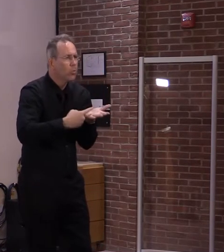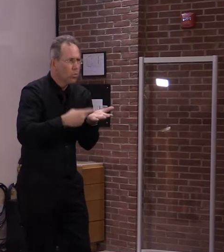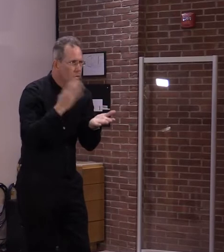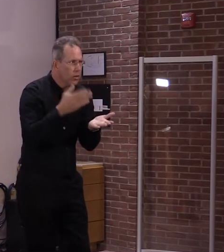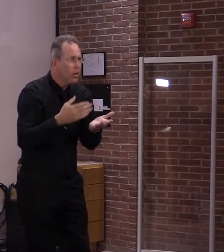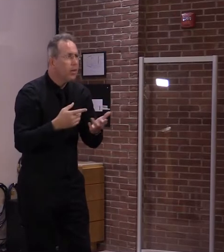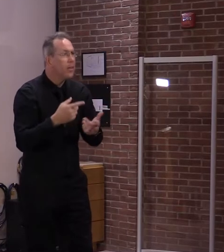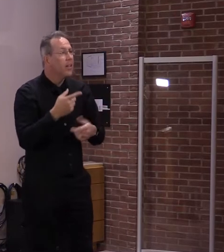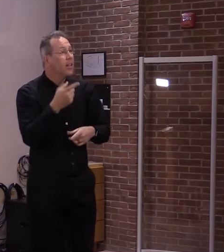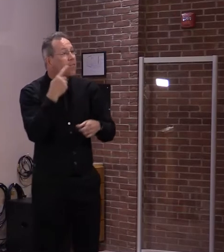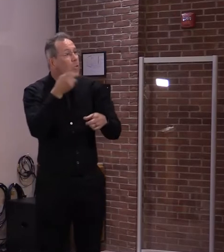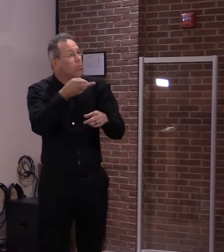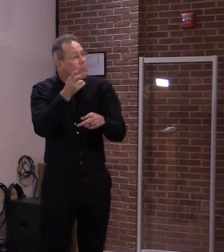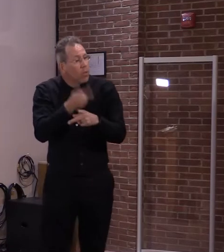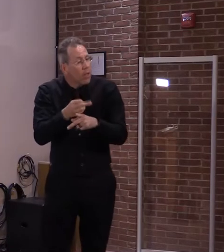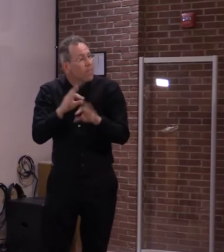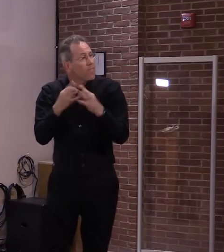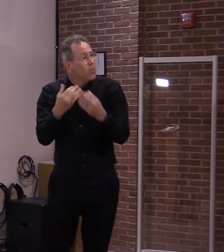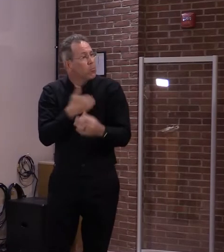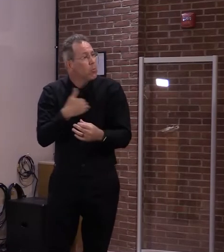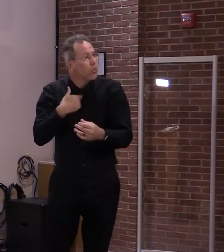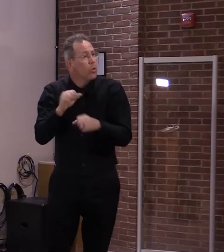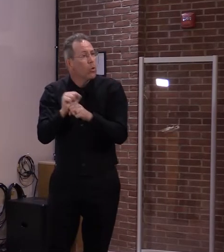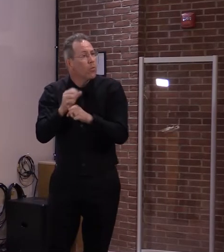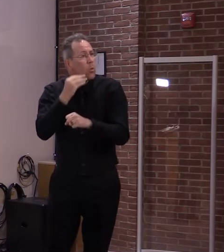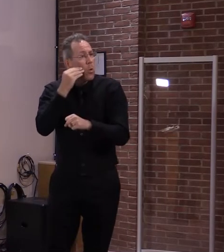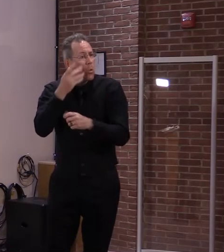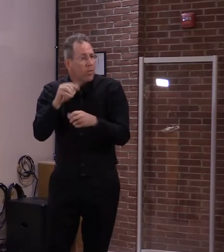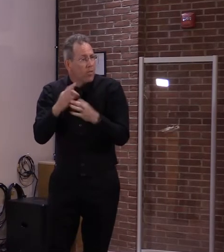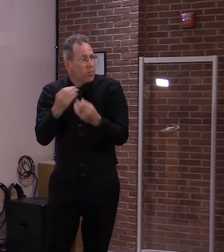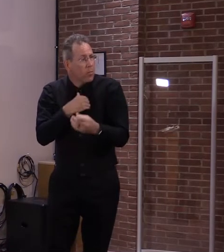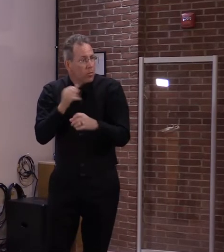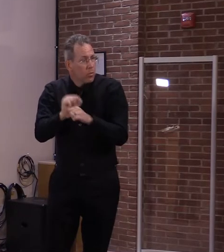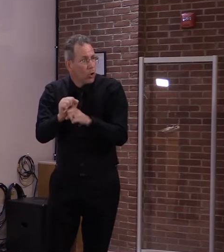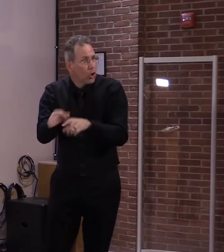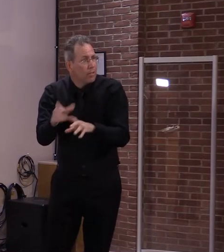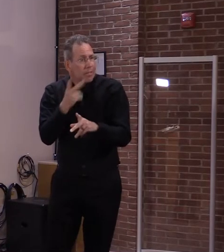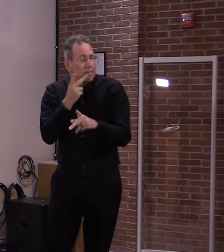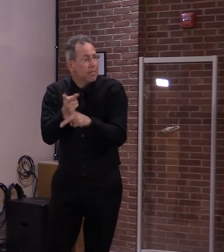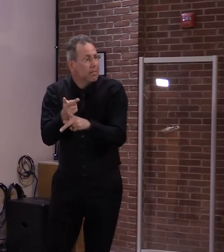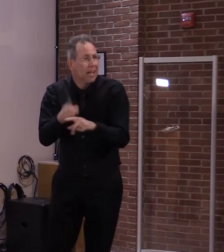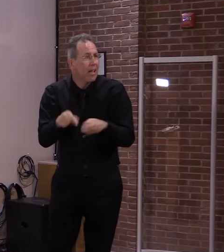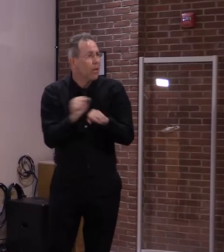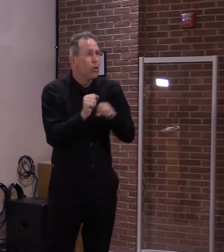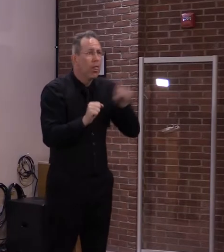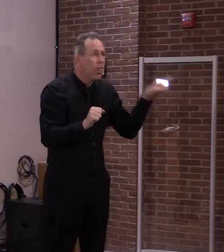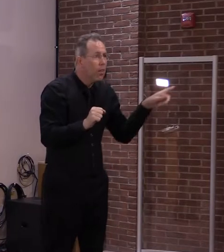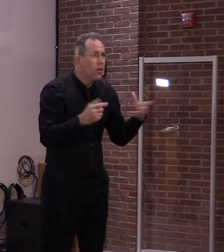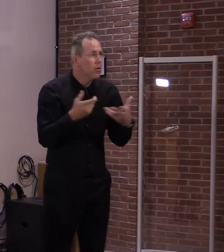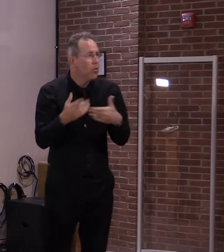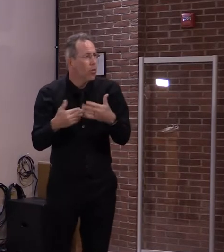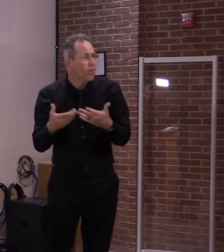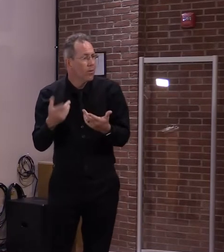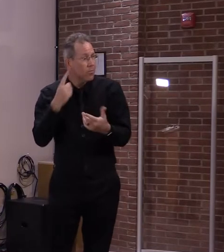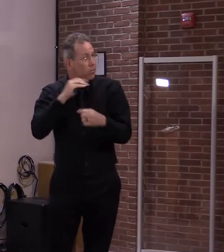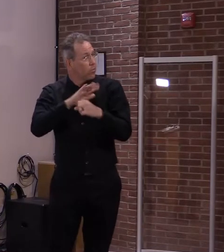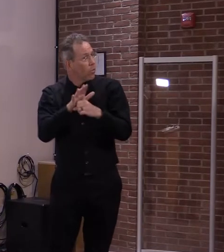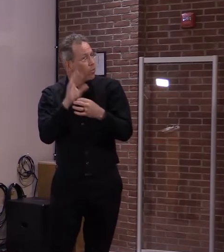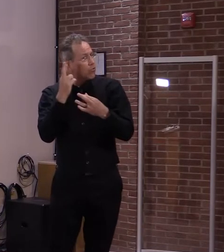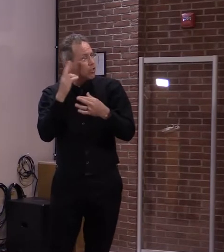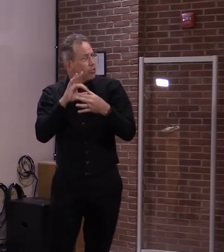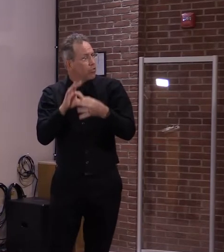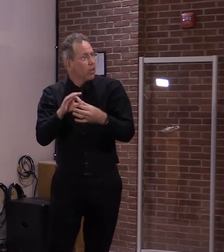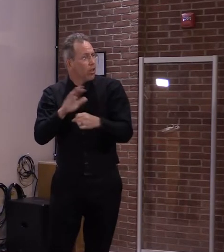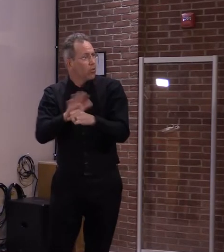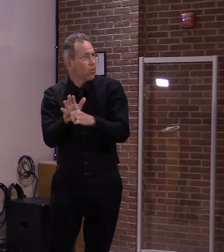who is suffering from COVID-19 or a subsequent issue related to COVID-19 or is